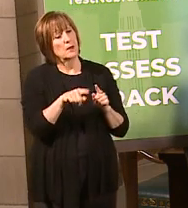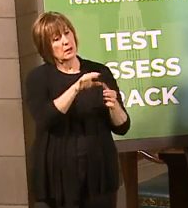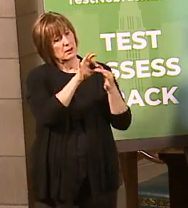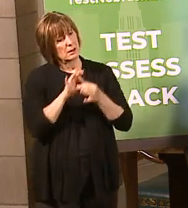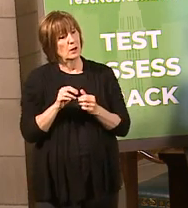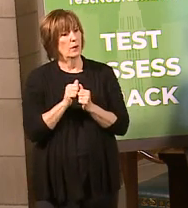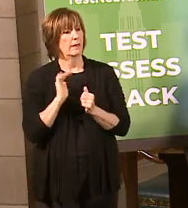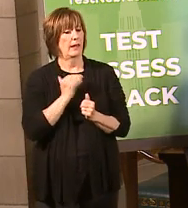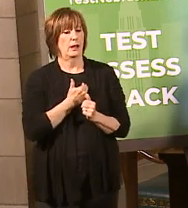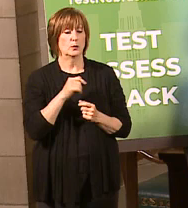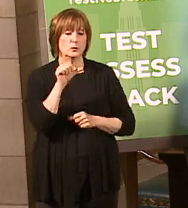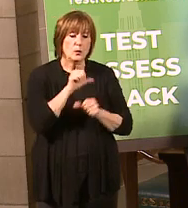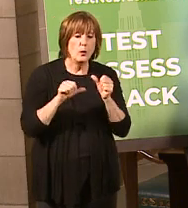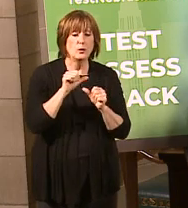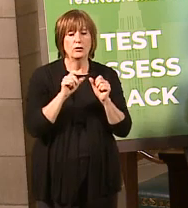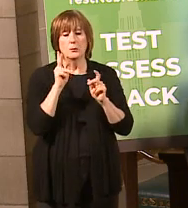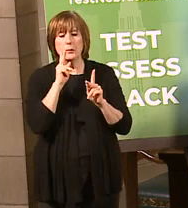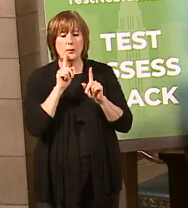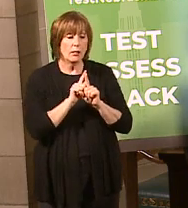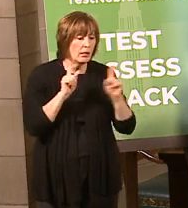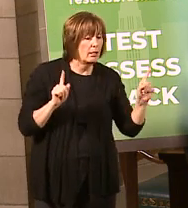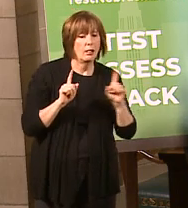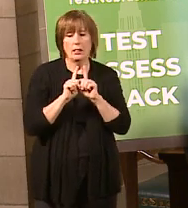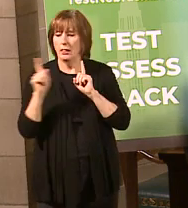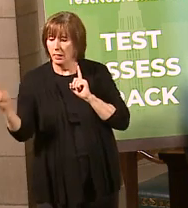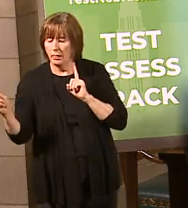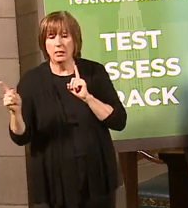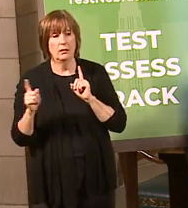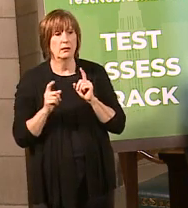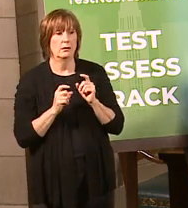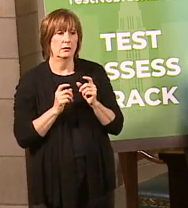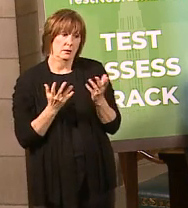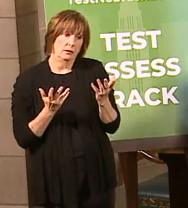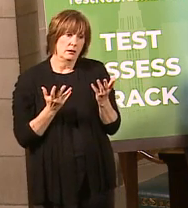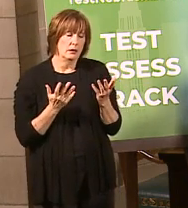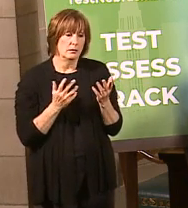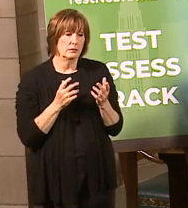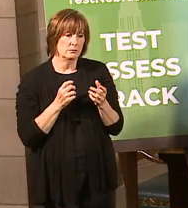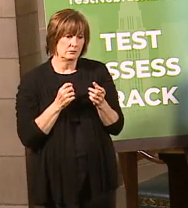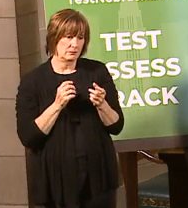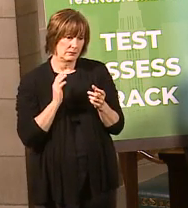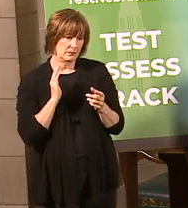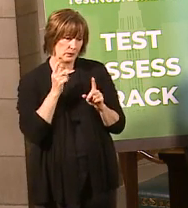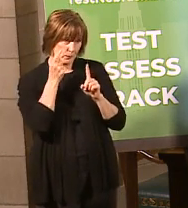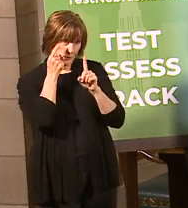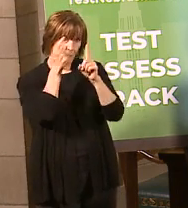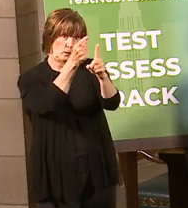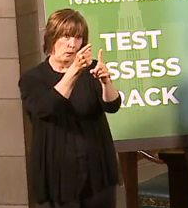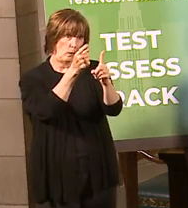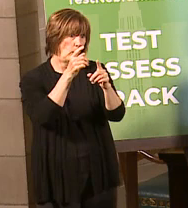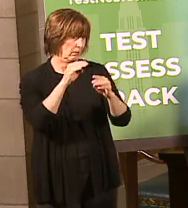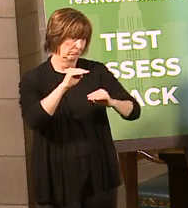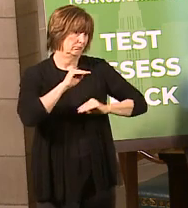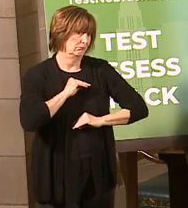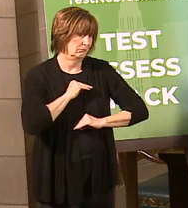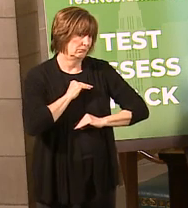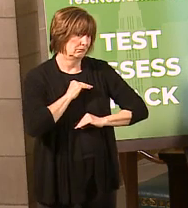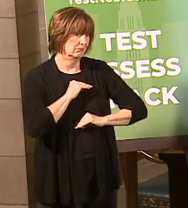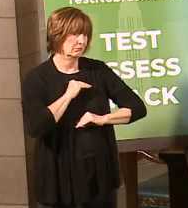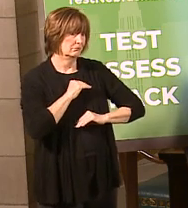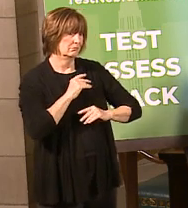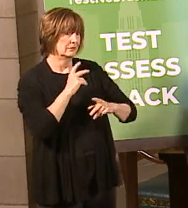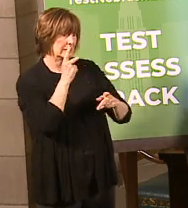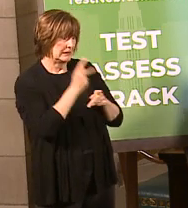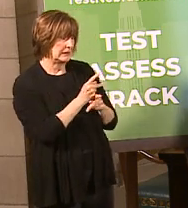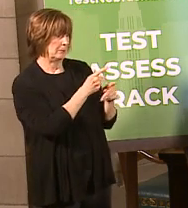social distancing and things like that, it has resulted in the goal that we wanted, which is to preserve the health care system. So we're still at,